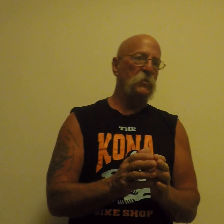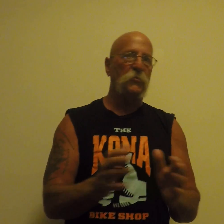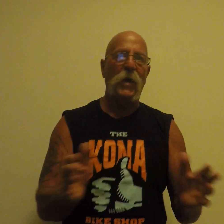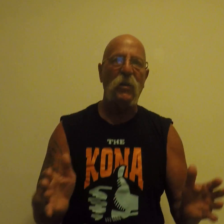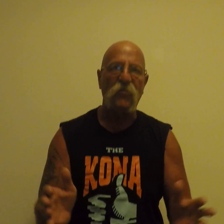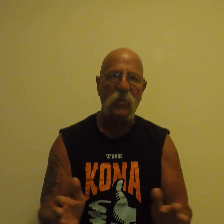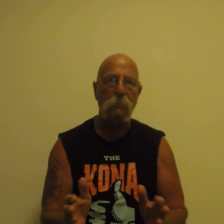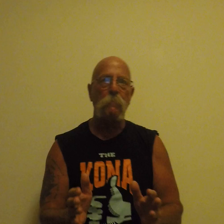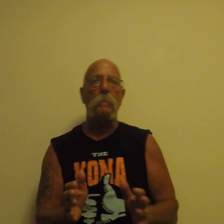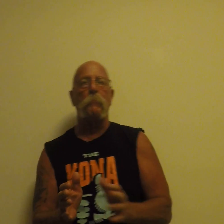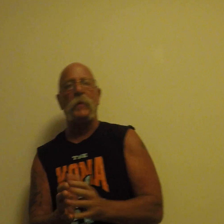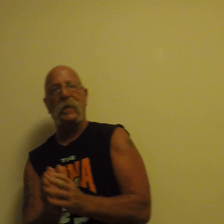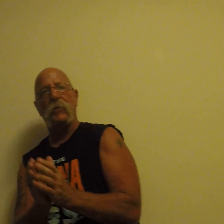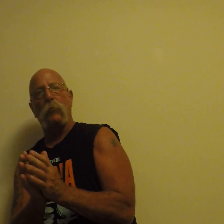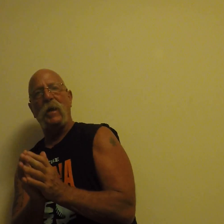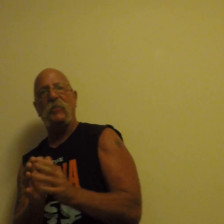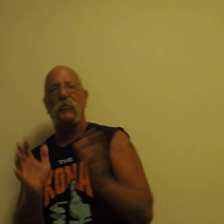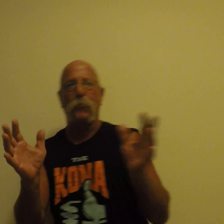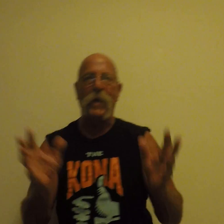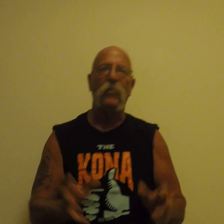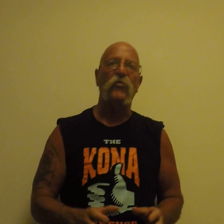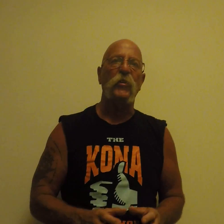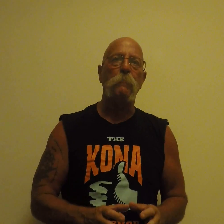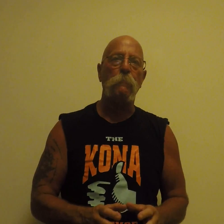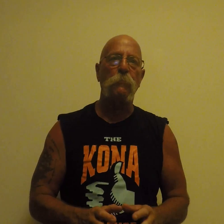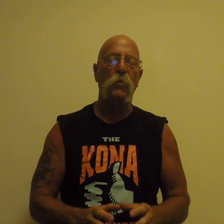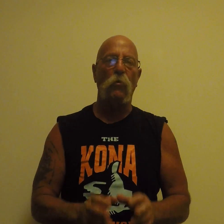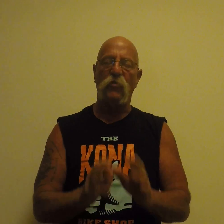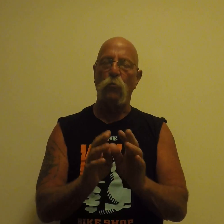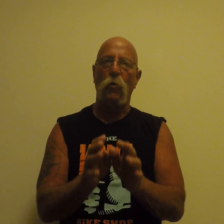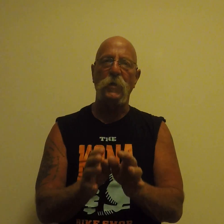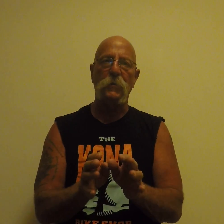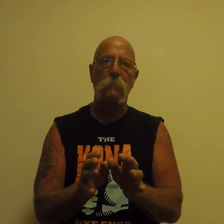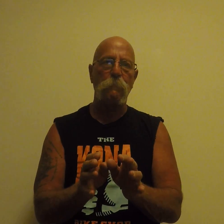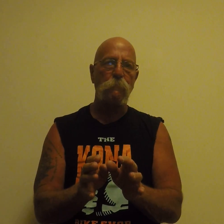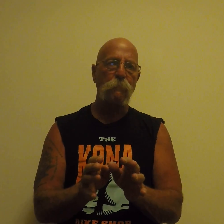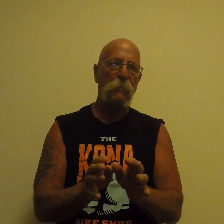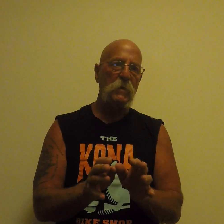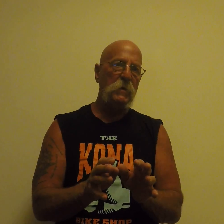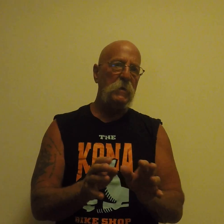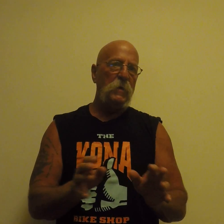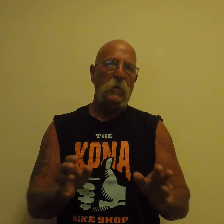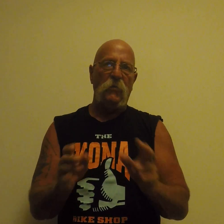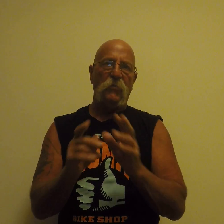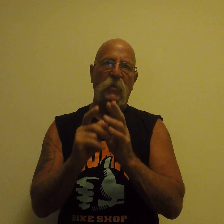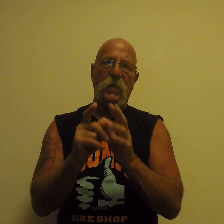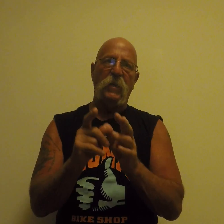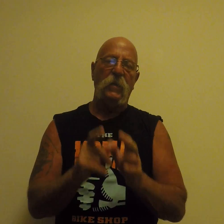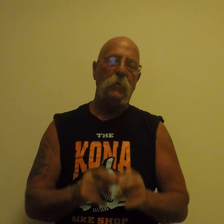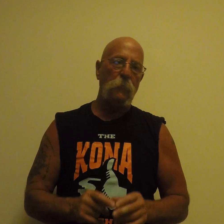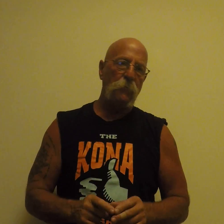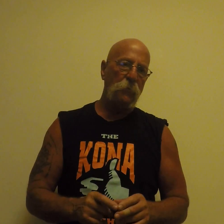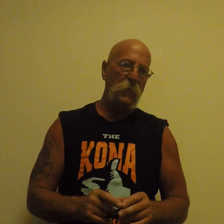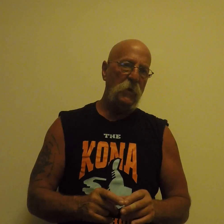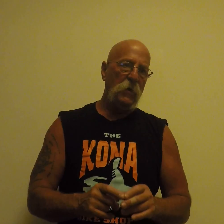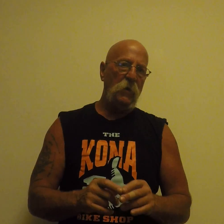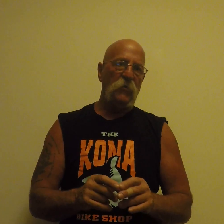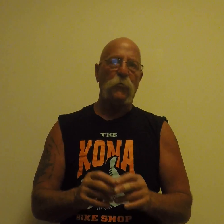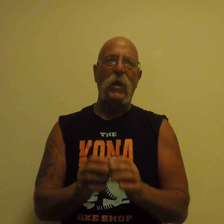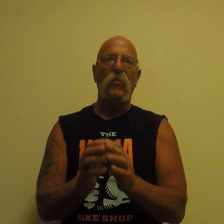Strategy, picking the right strategy, what you want, is the key. Strategy